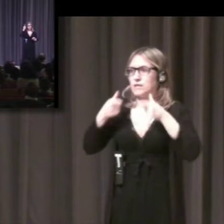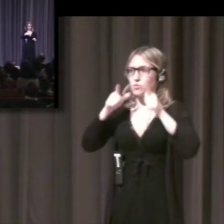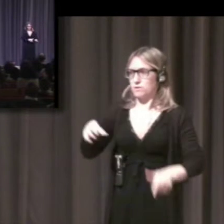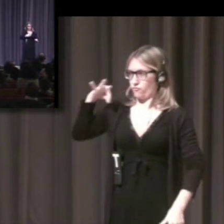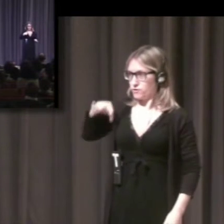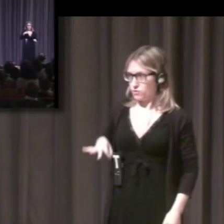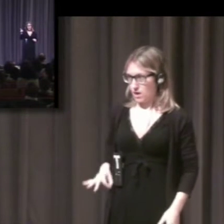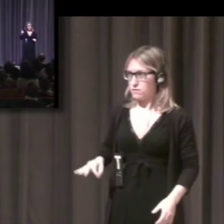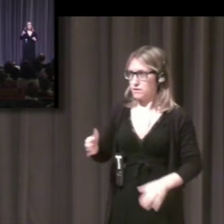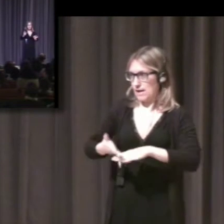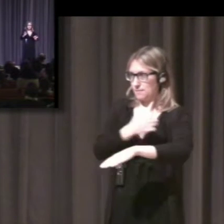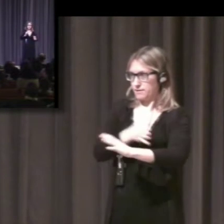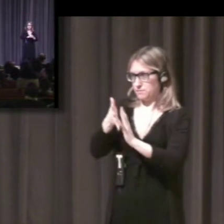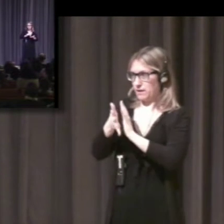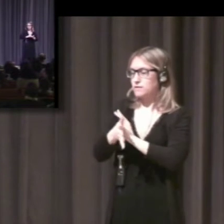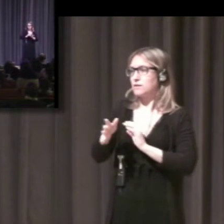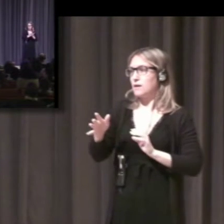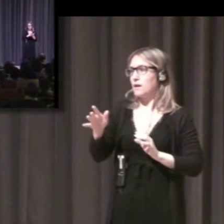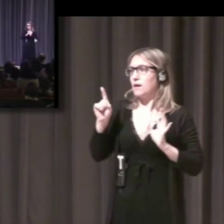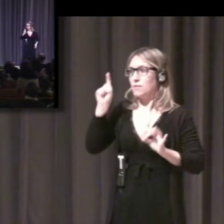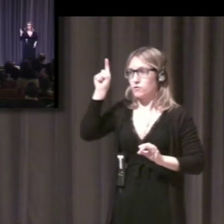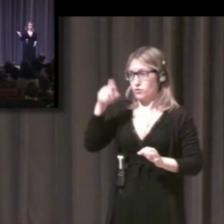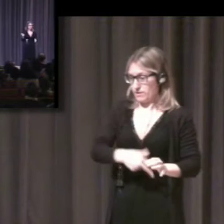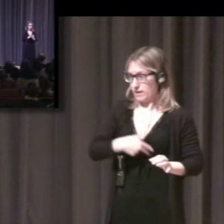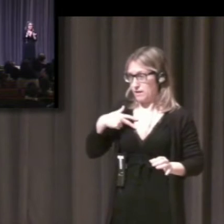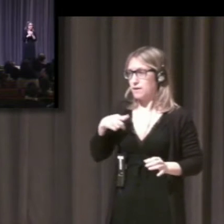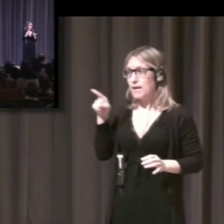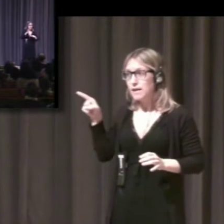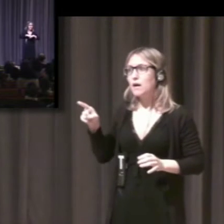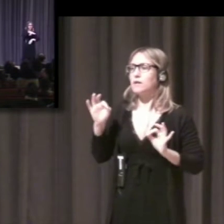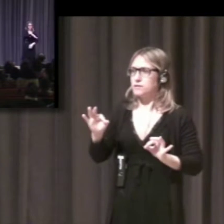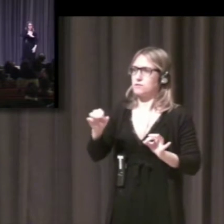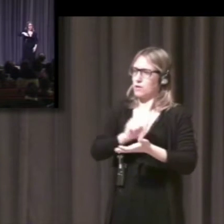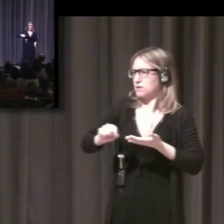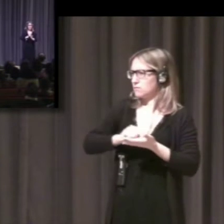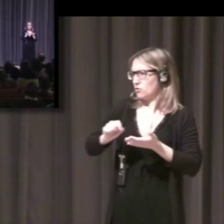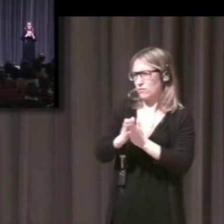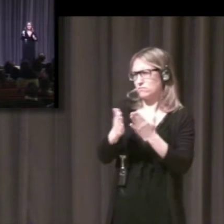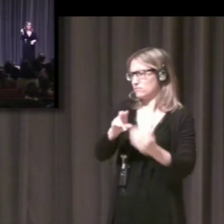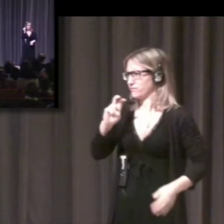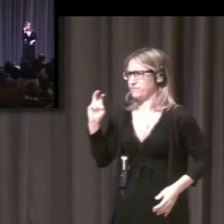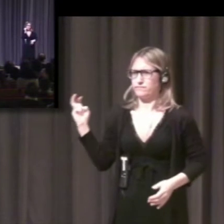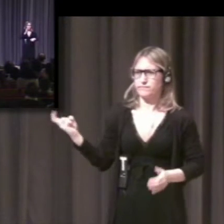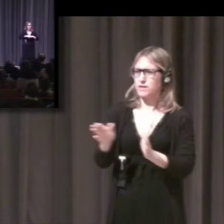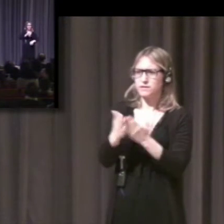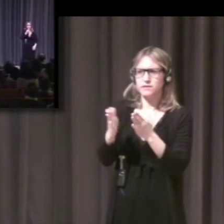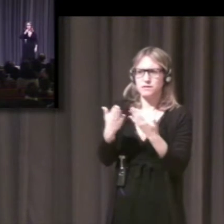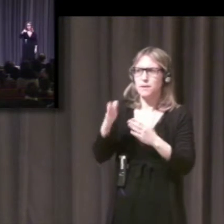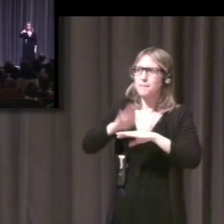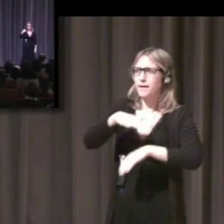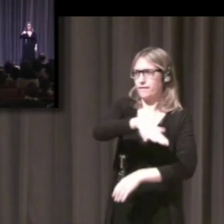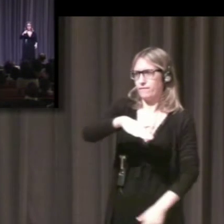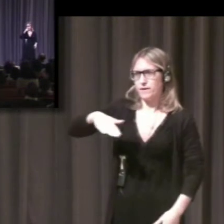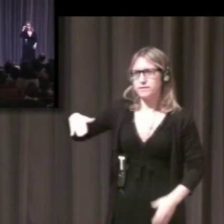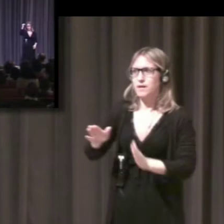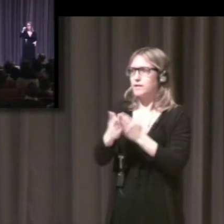for young adults. Connecting the sign language and the creative threads, she has also produced bilingual e-books